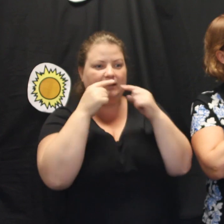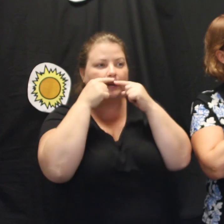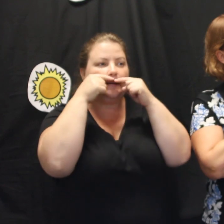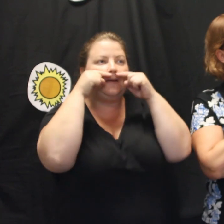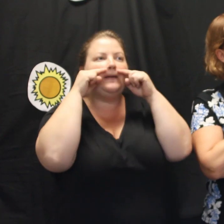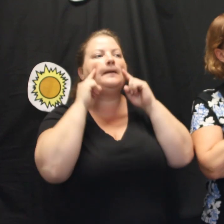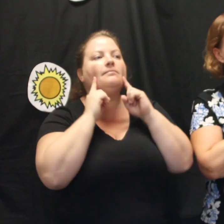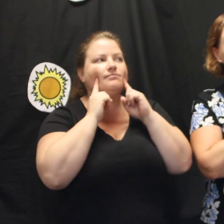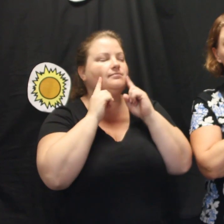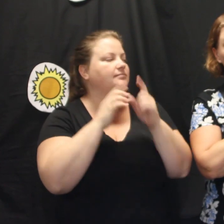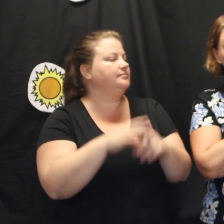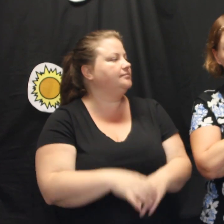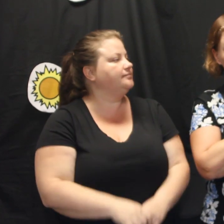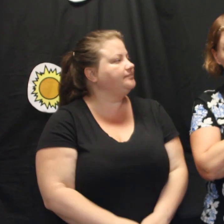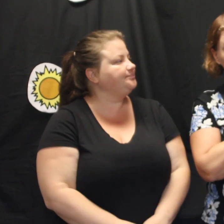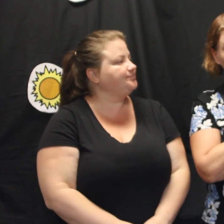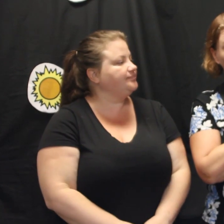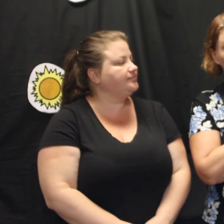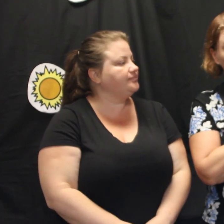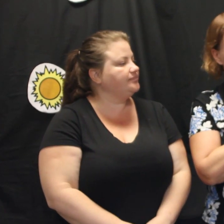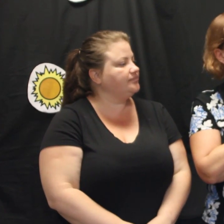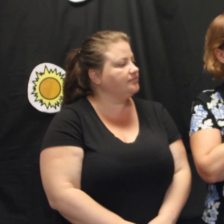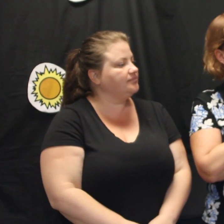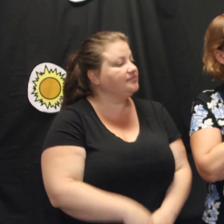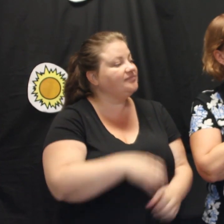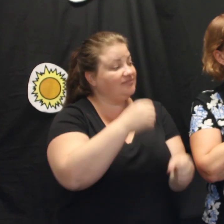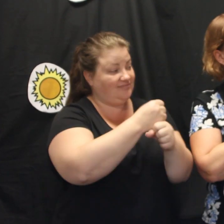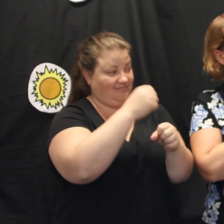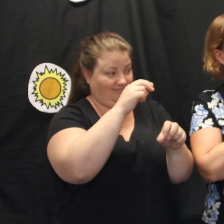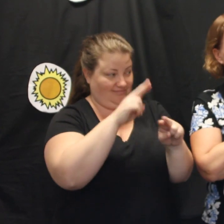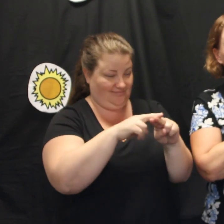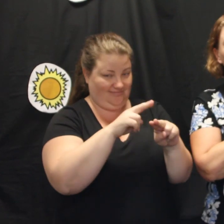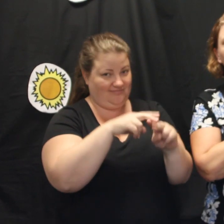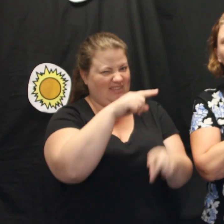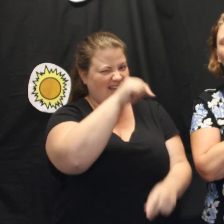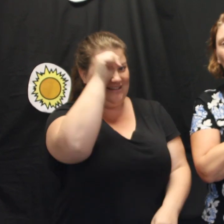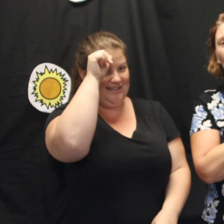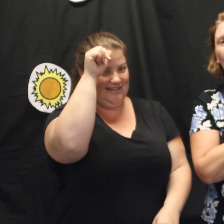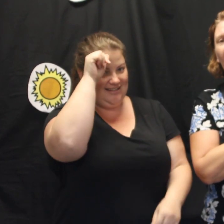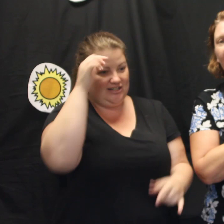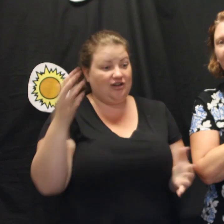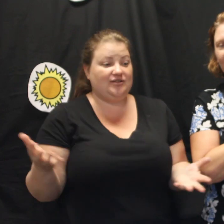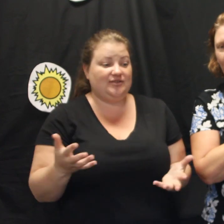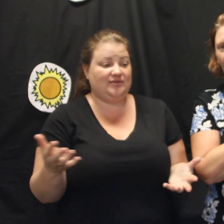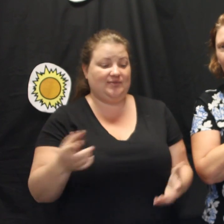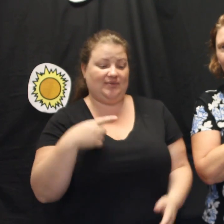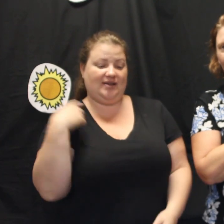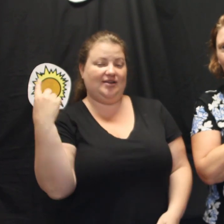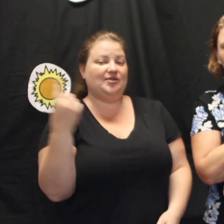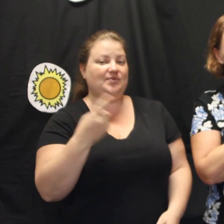Grandad knows where we'll be waiting. He always smiles at me.